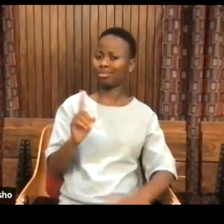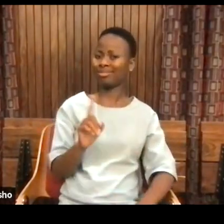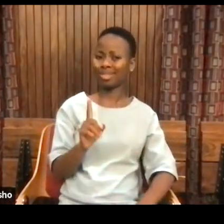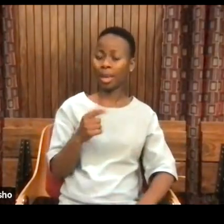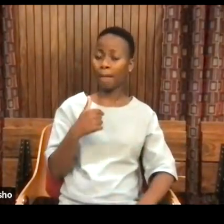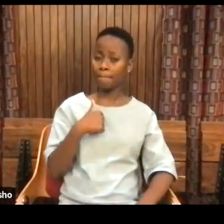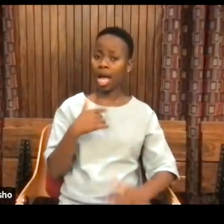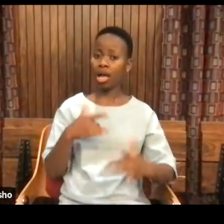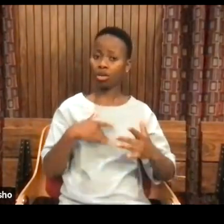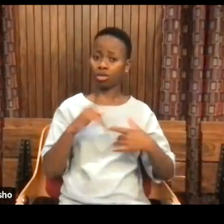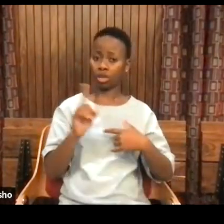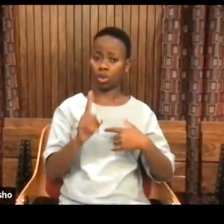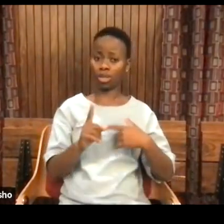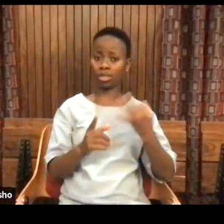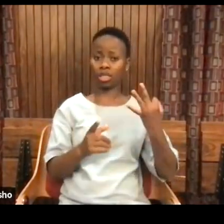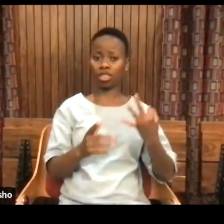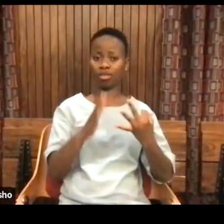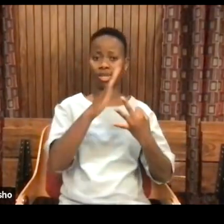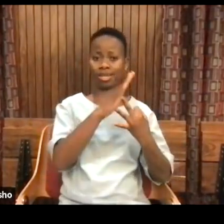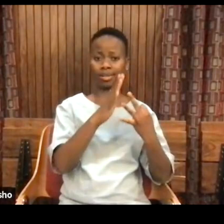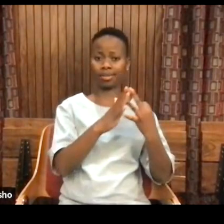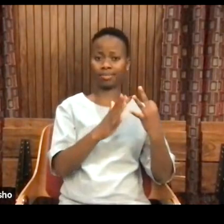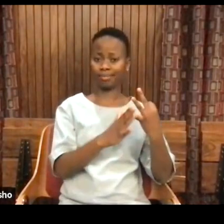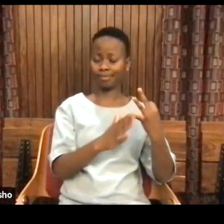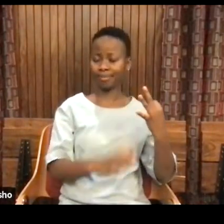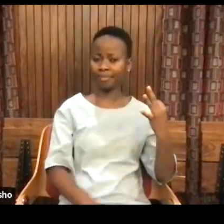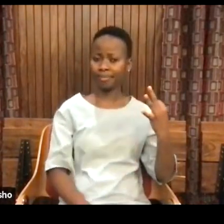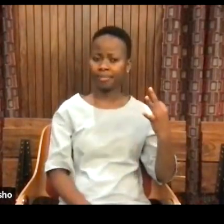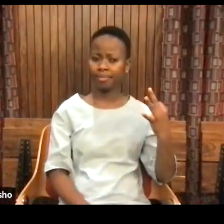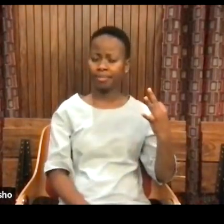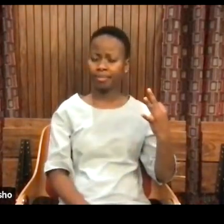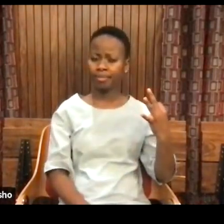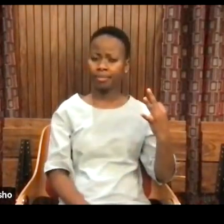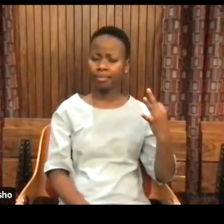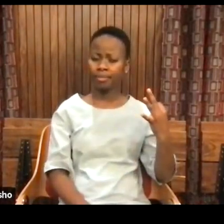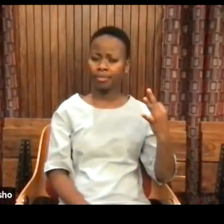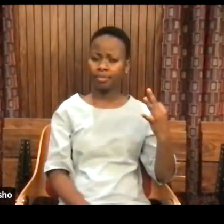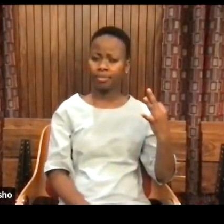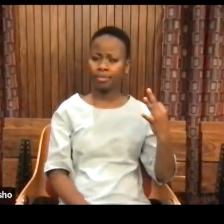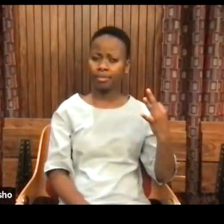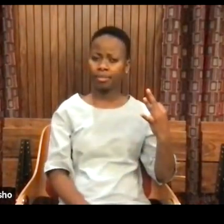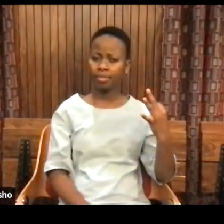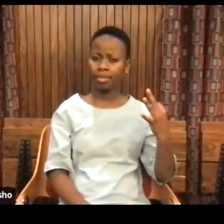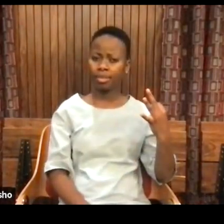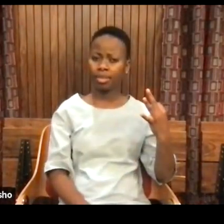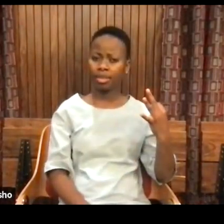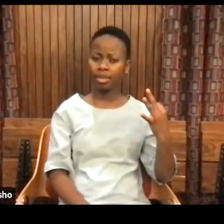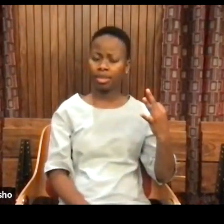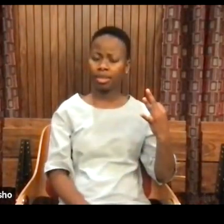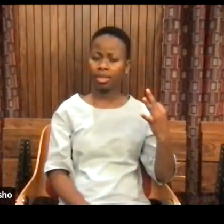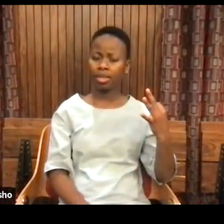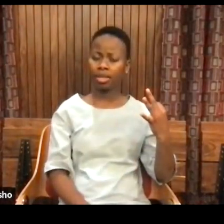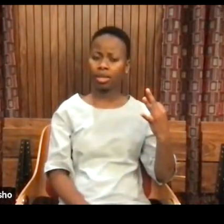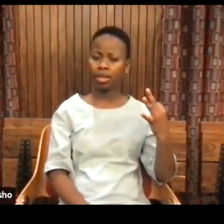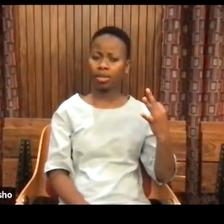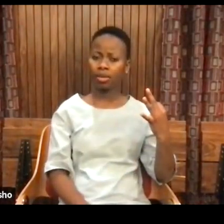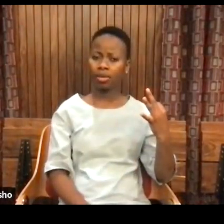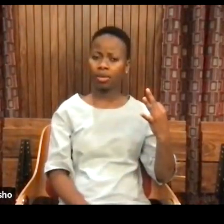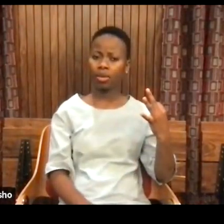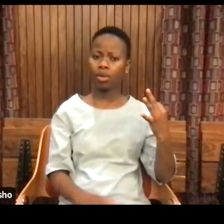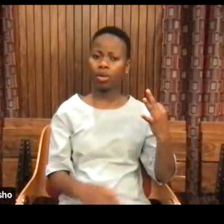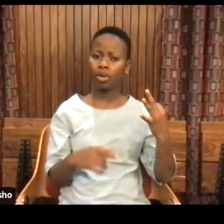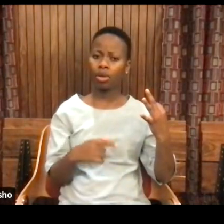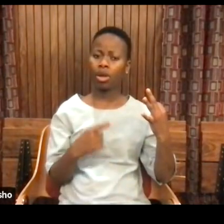was threefold. My first concern is if we collapse into a society of